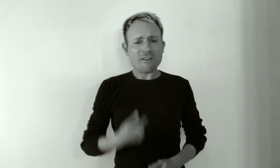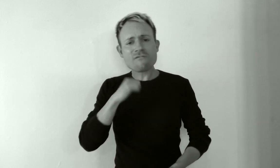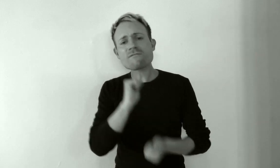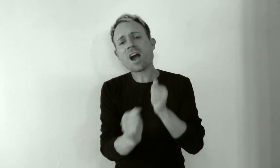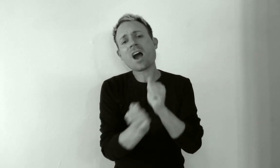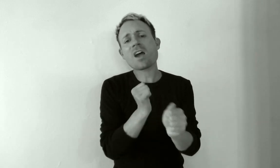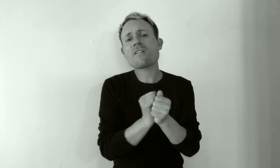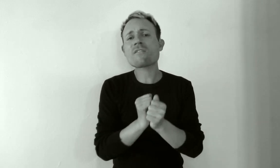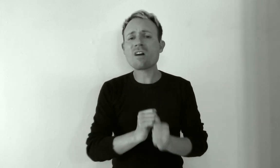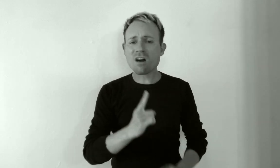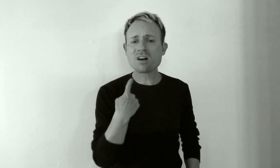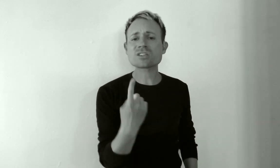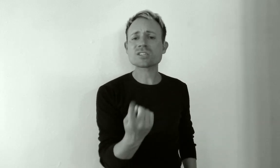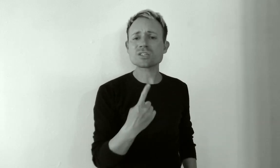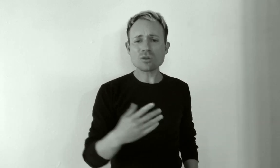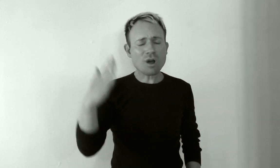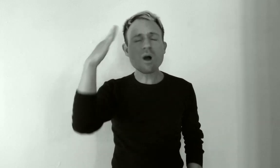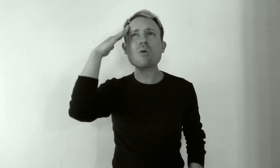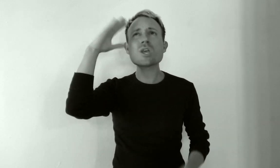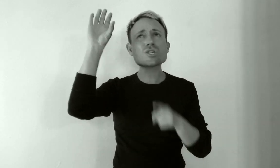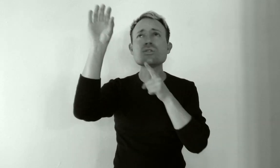fight for us to know the truth